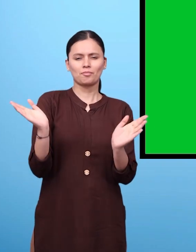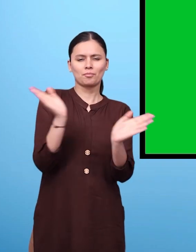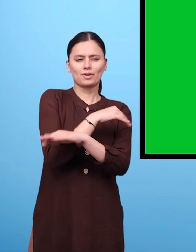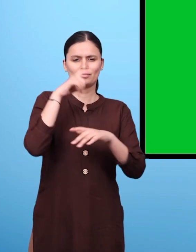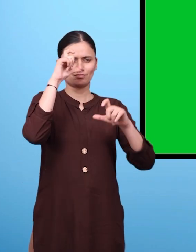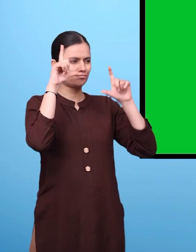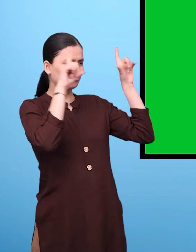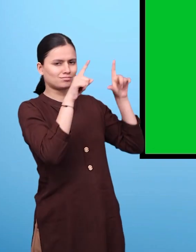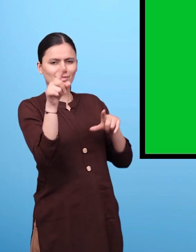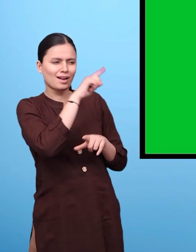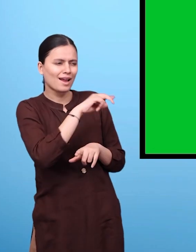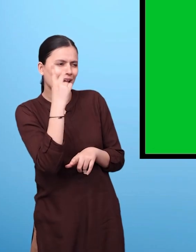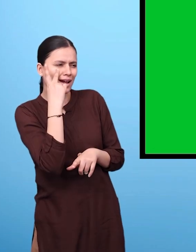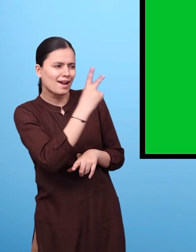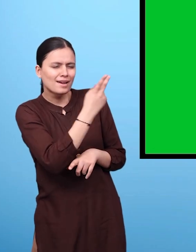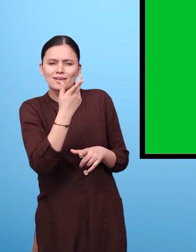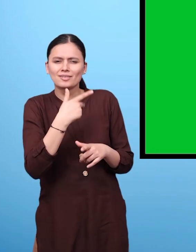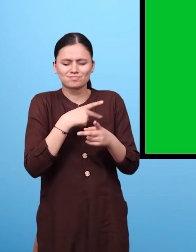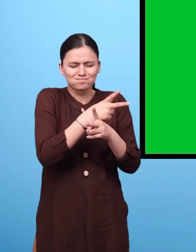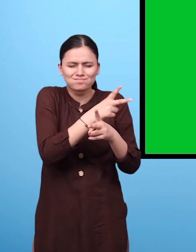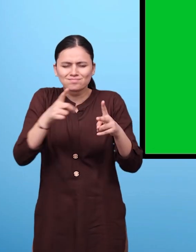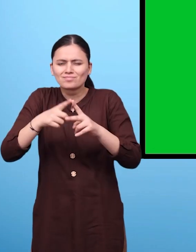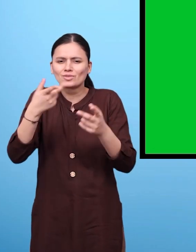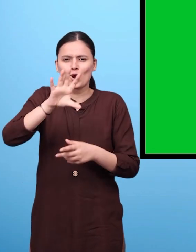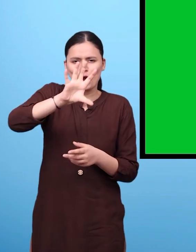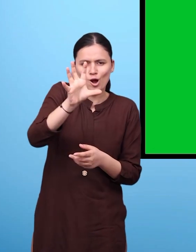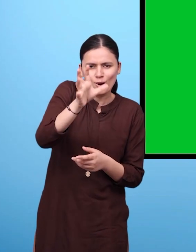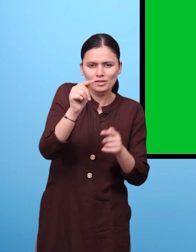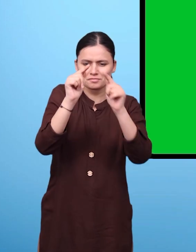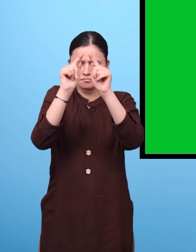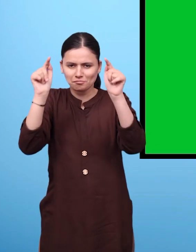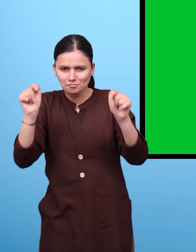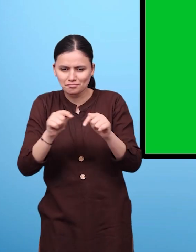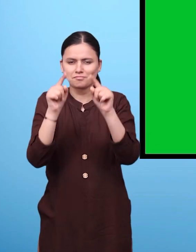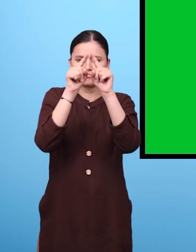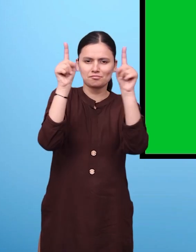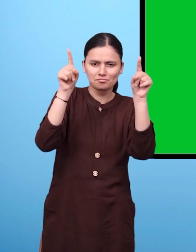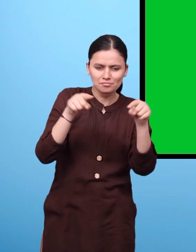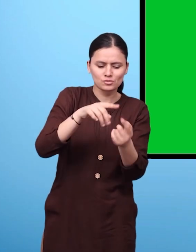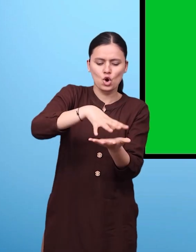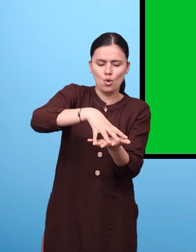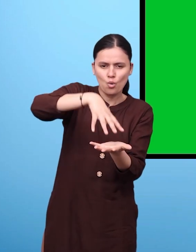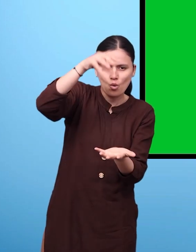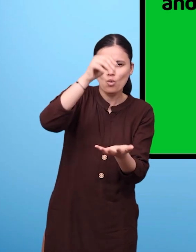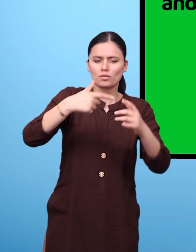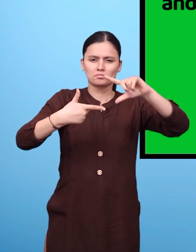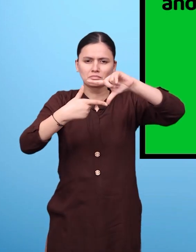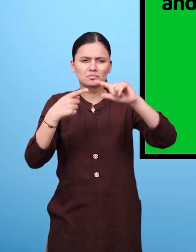initiate discussion about the similarities in the shape of various musical instruments and talk